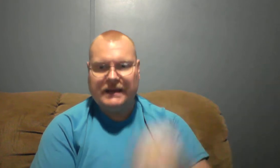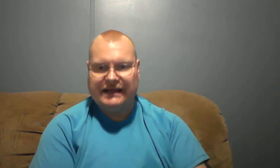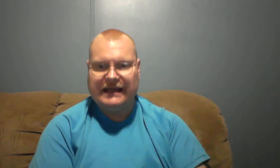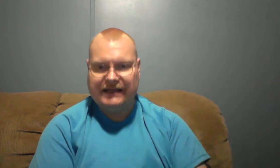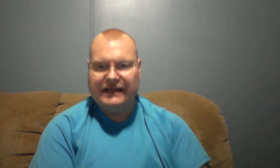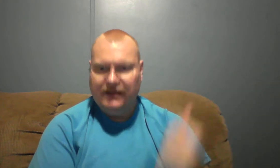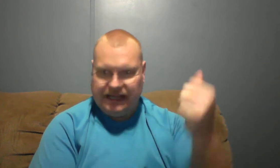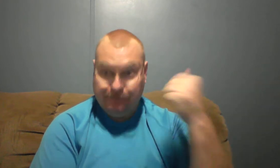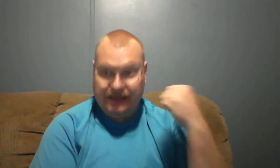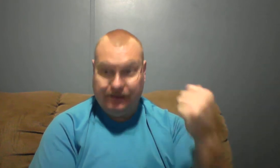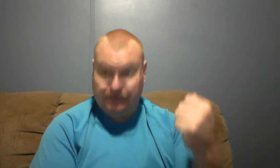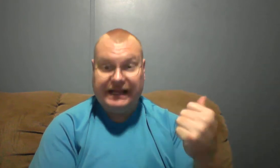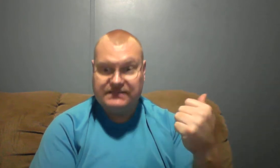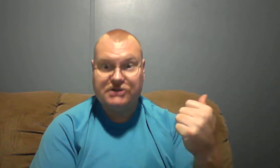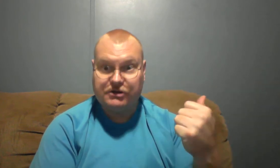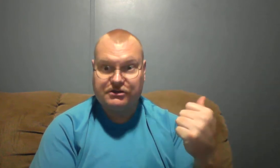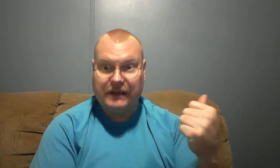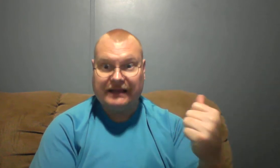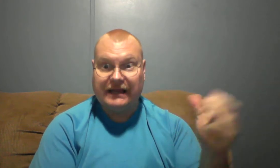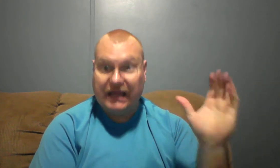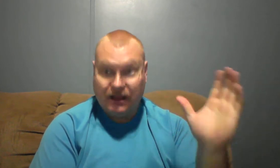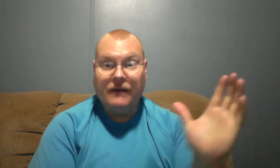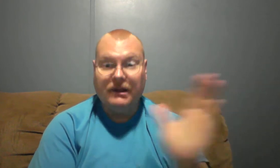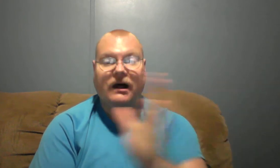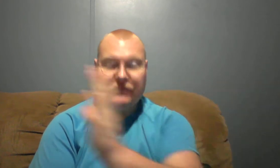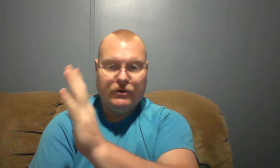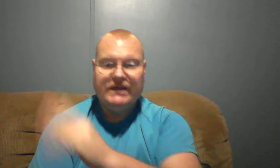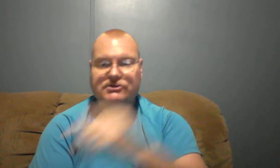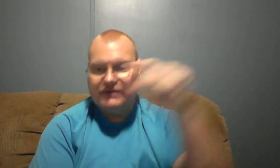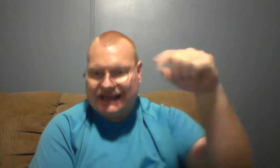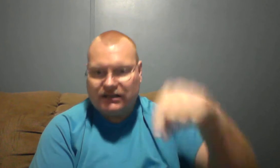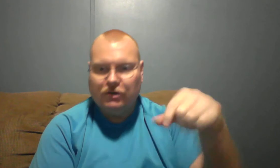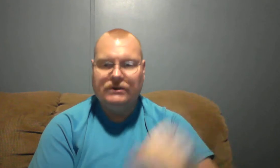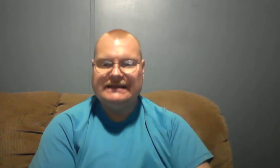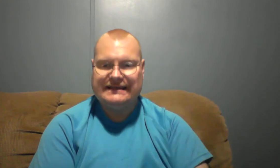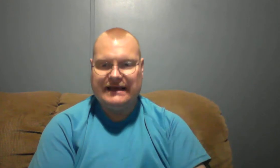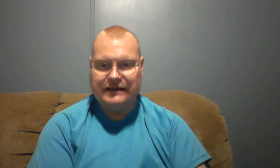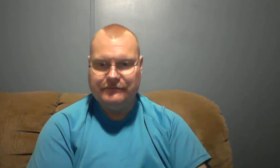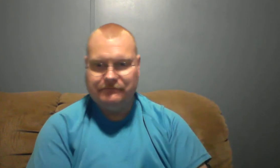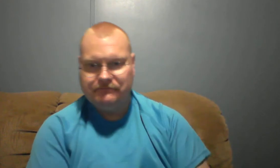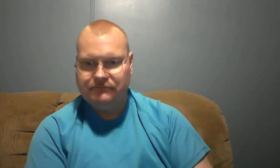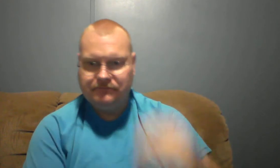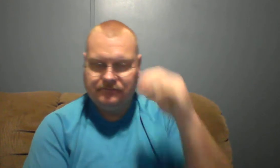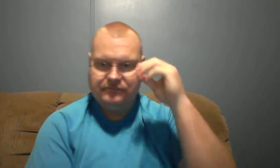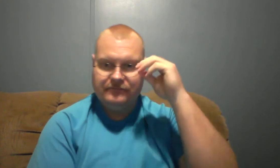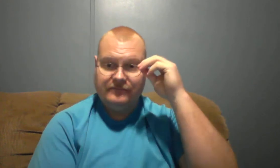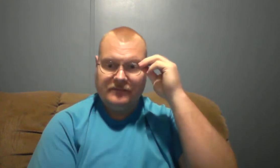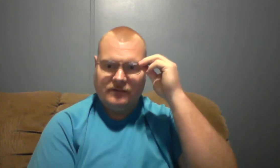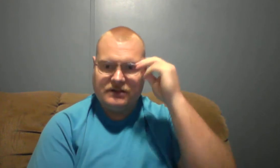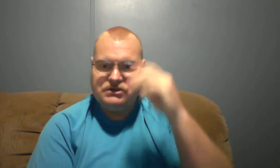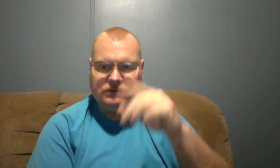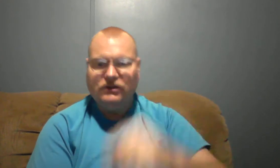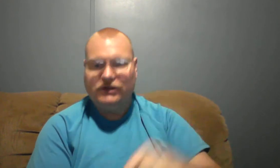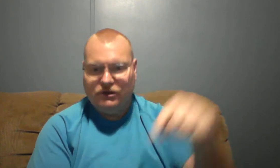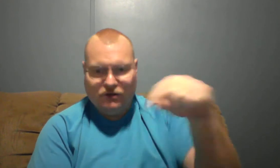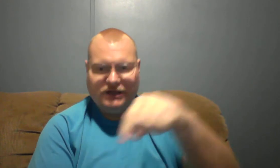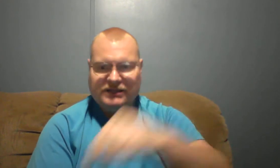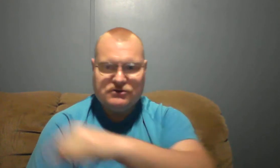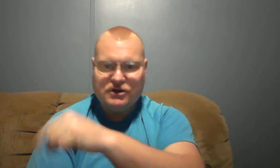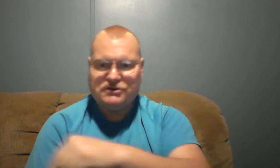in that day. It means the churches back in that day, but all through history, including today. Because you can look at those churches